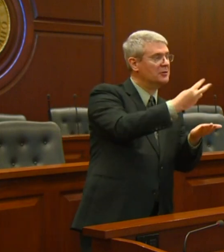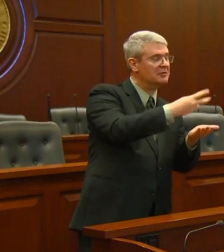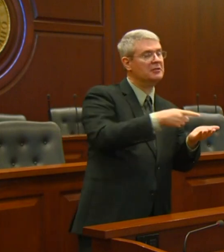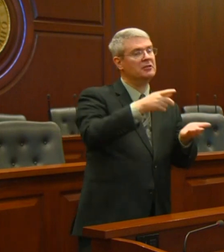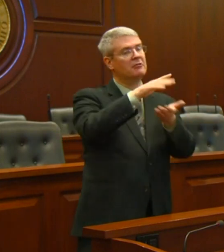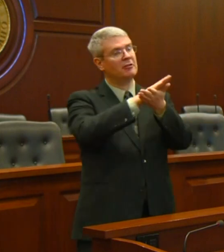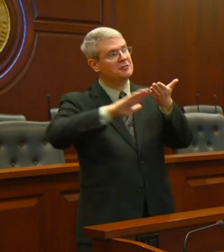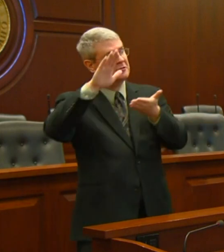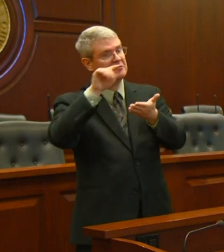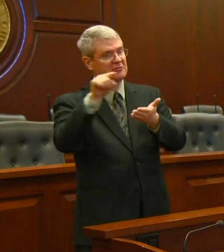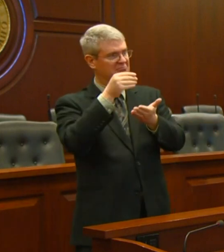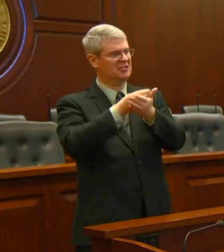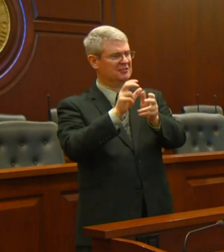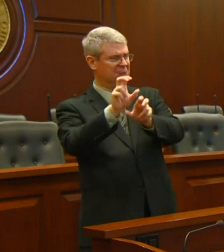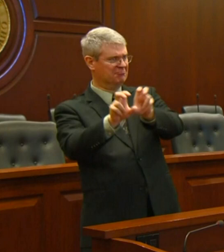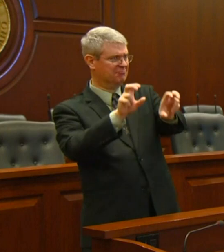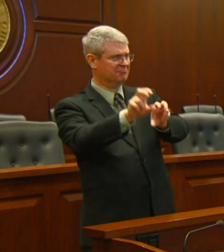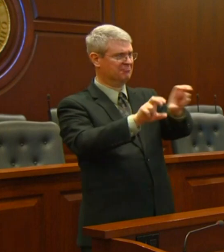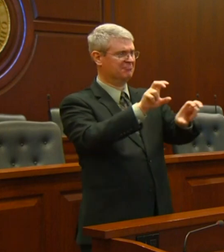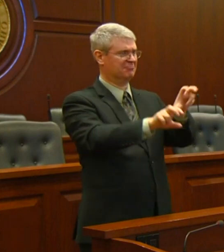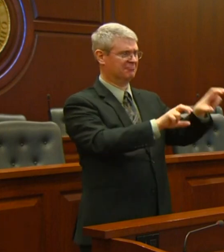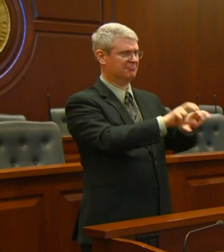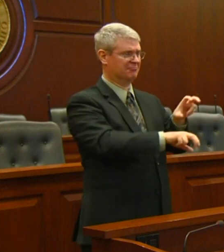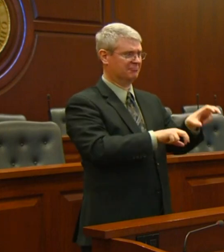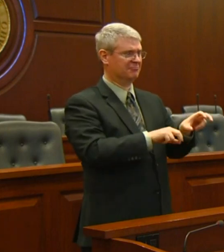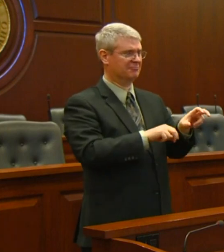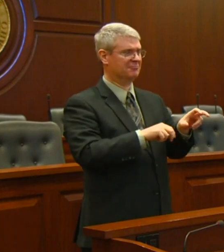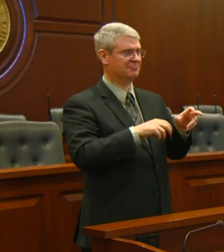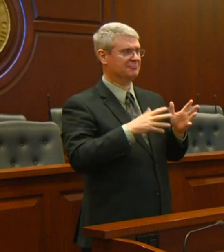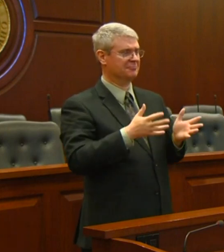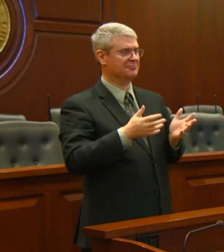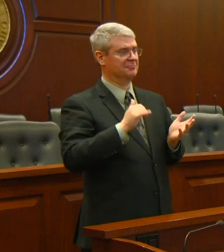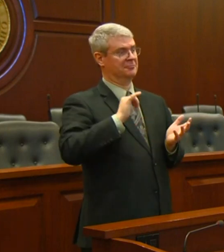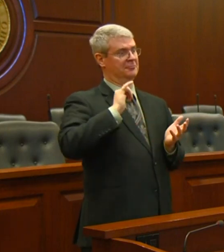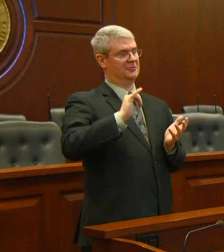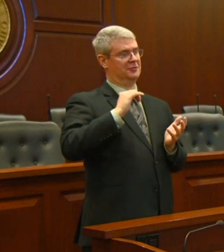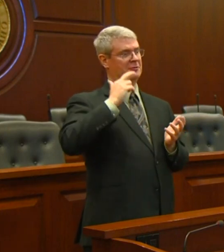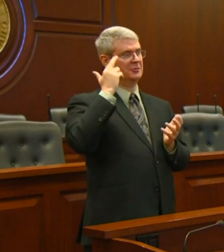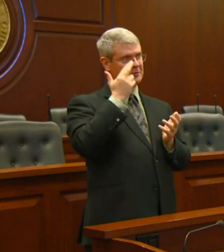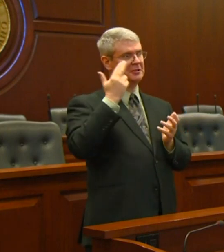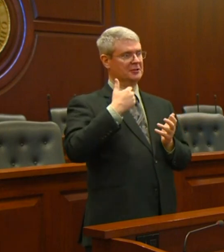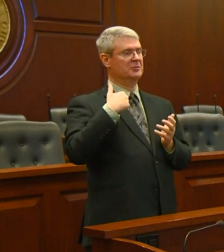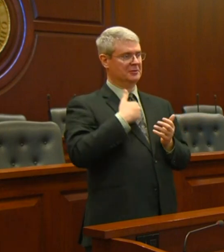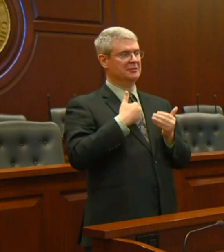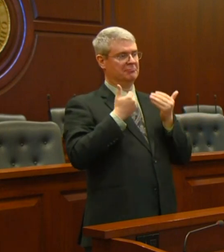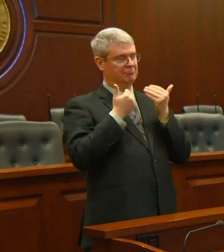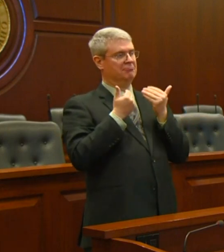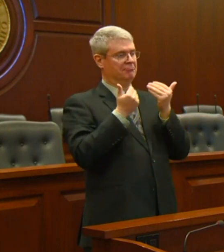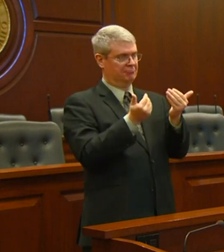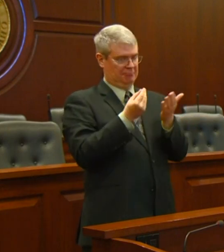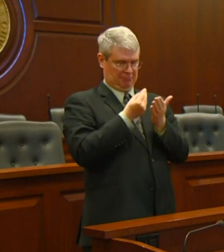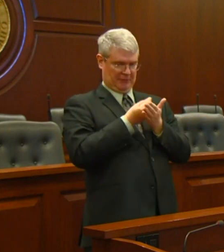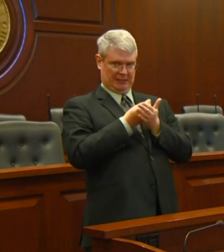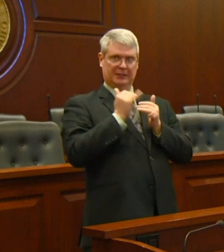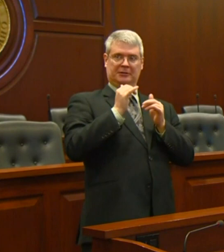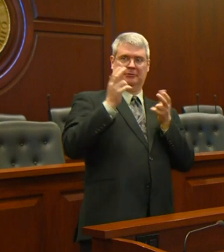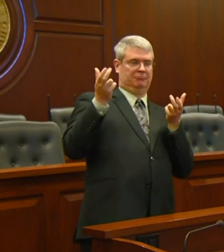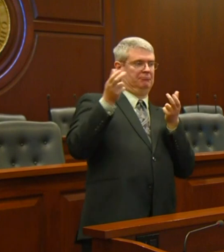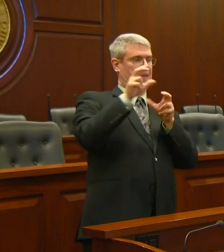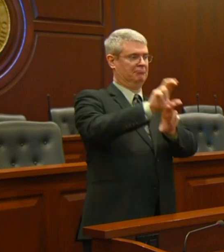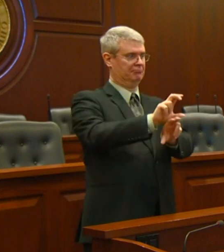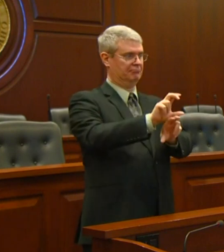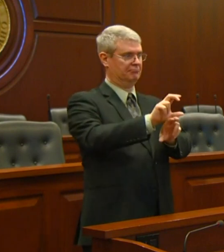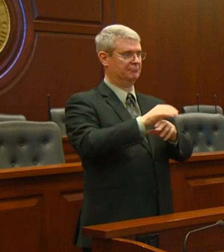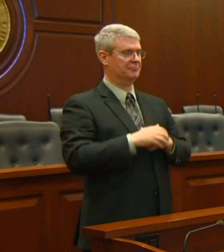money available for Idaho's direct response to coronavirus, I will be signing an executive order directing the transfer of $39